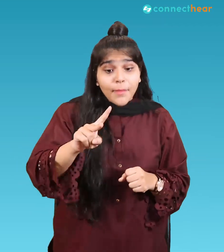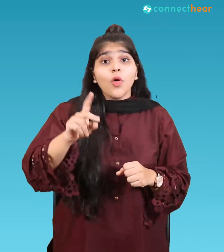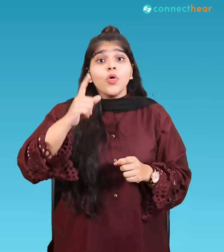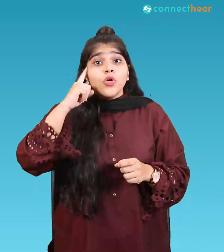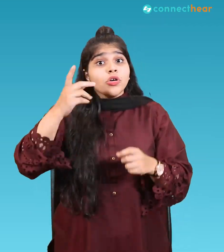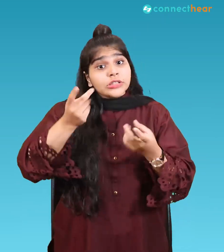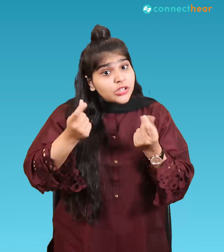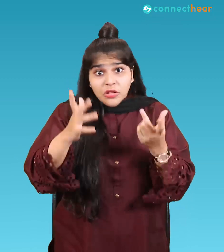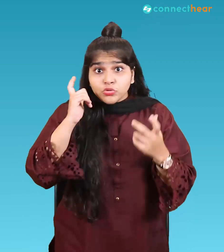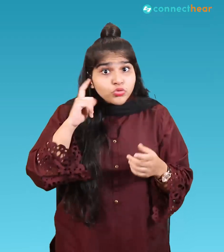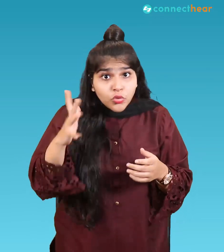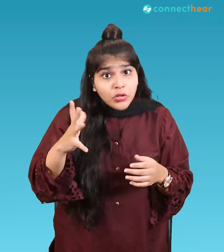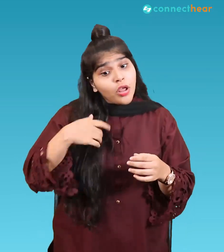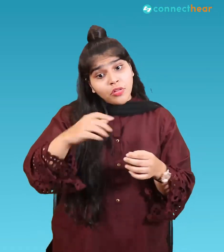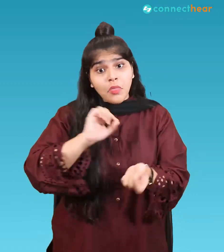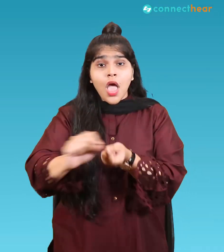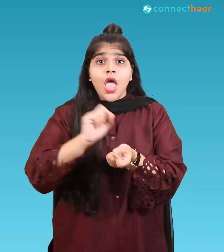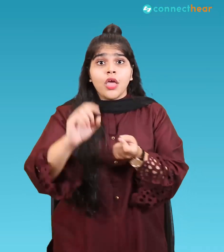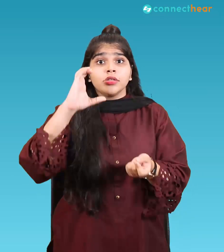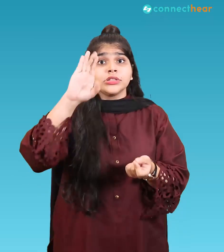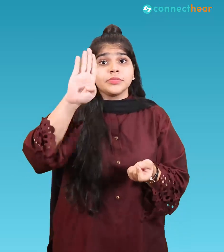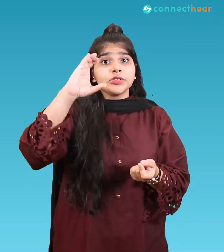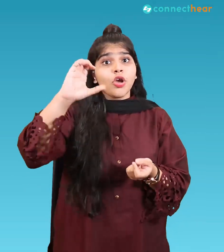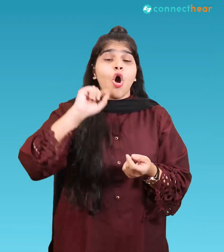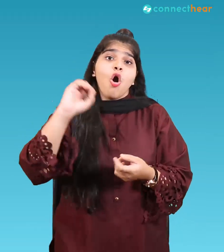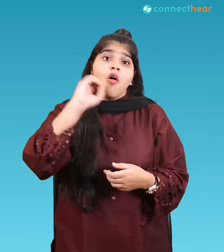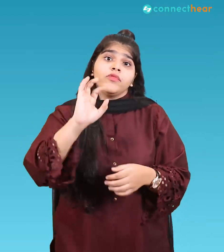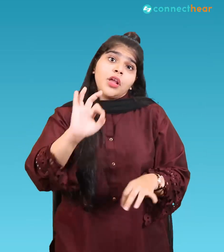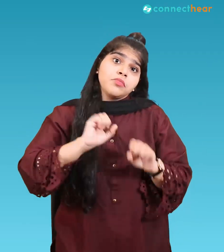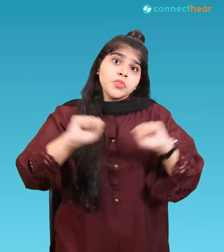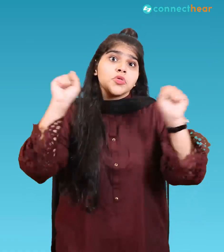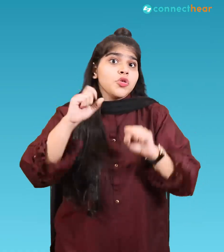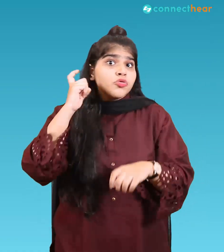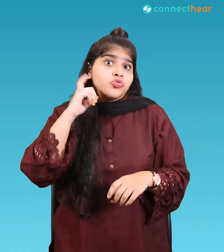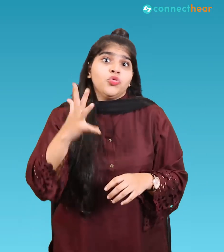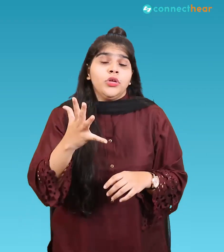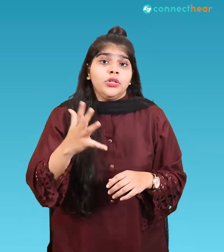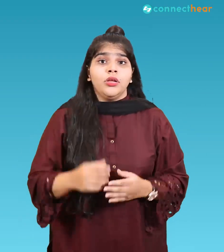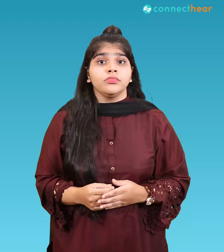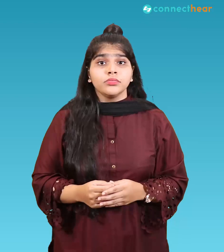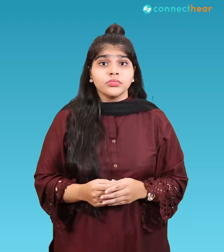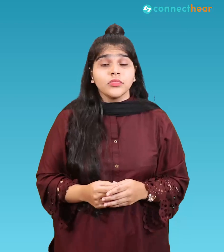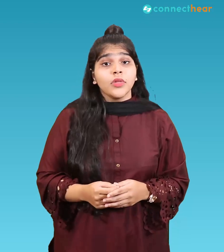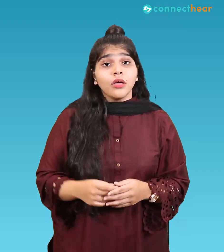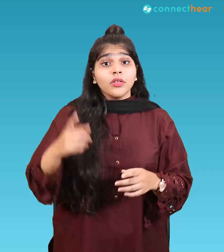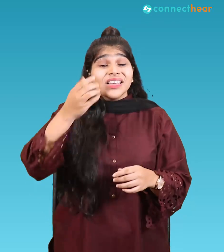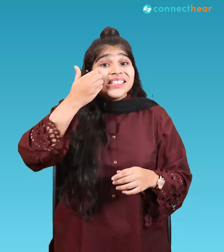to storm the CBC office before being stopped by police officials however Sindh government